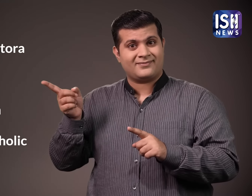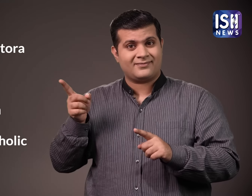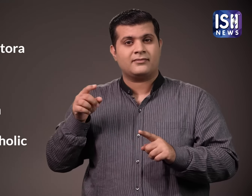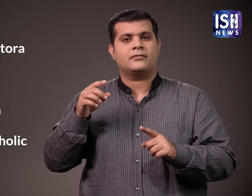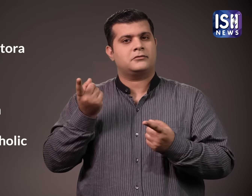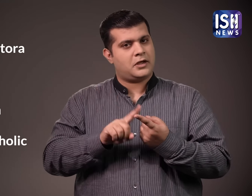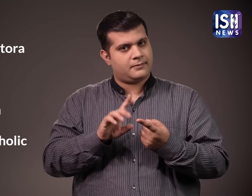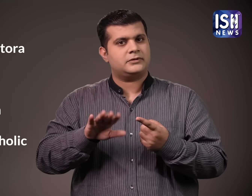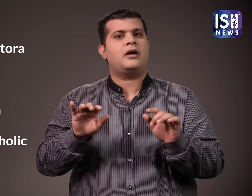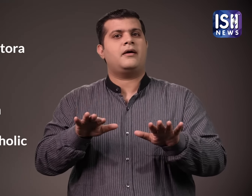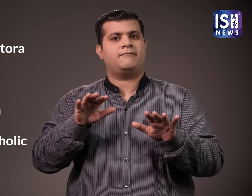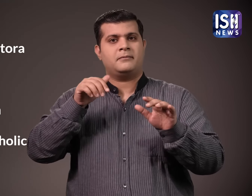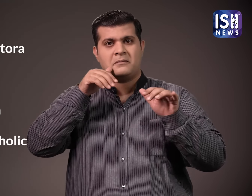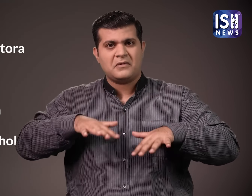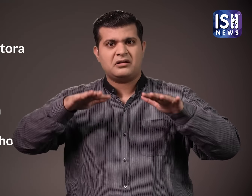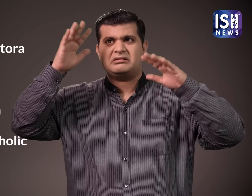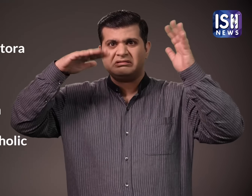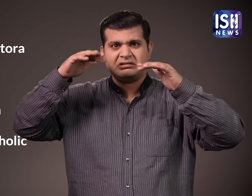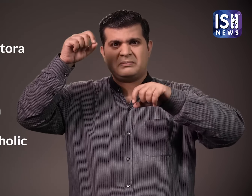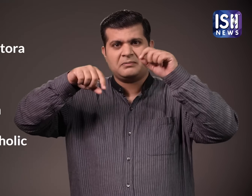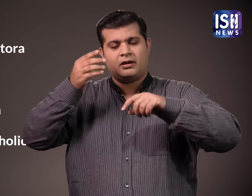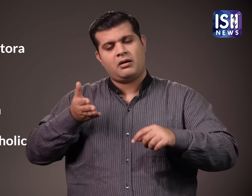have also suffered damages because of heavy rainfall.